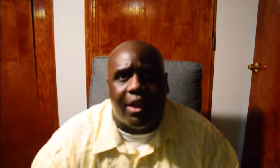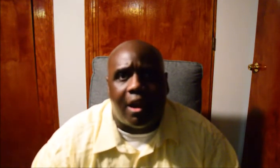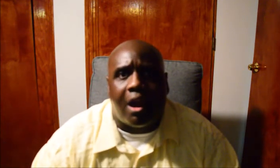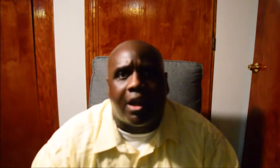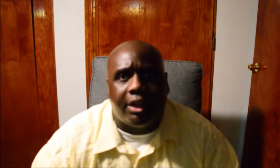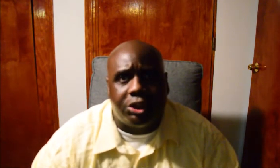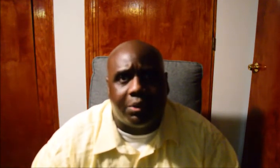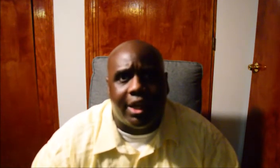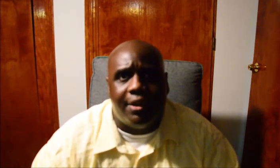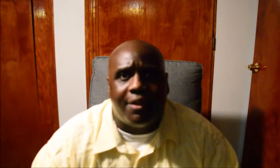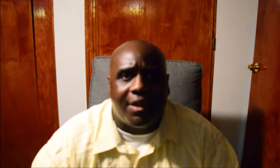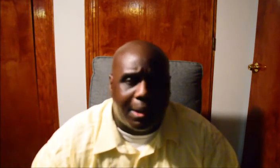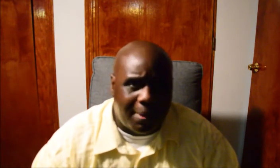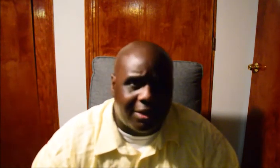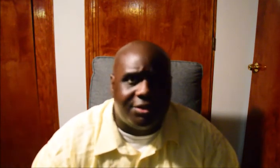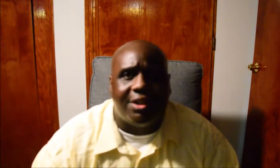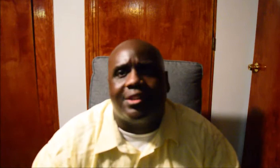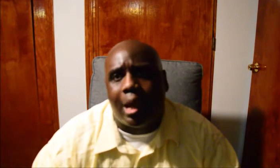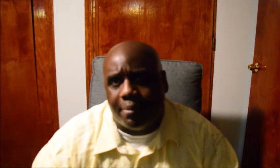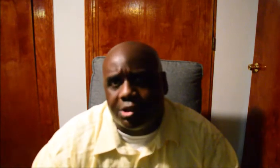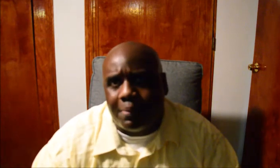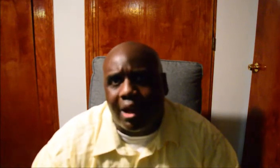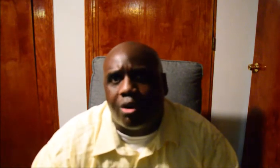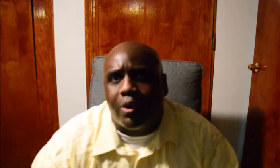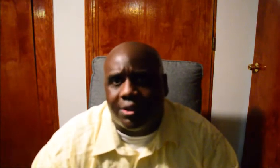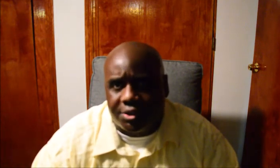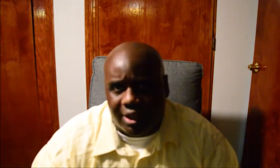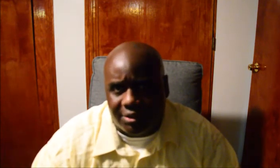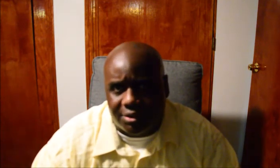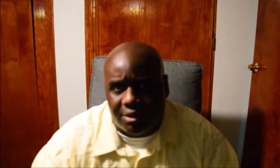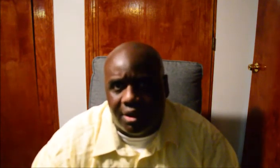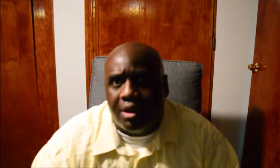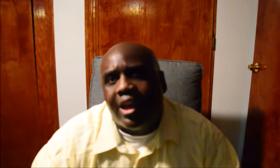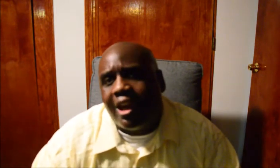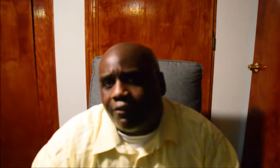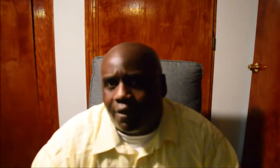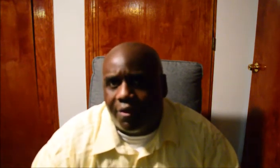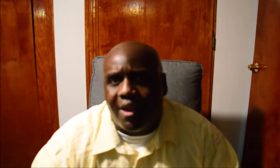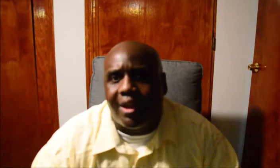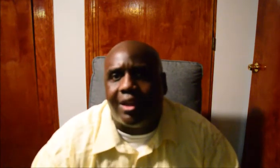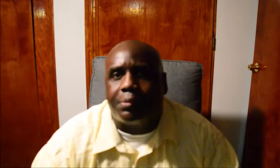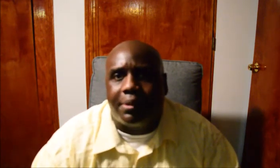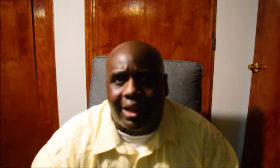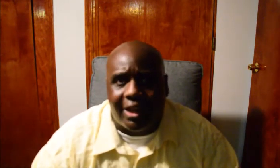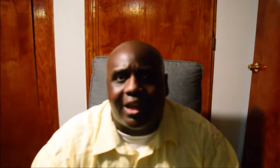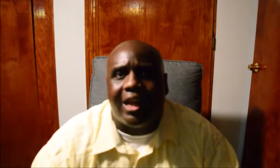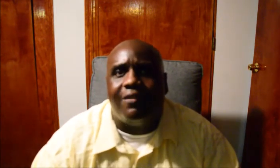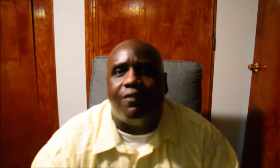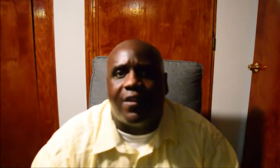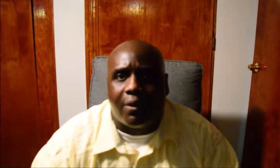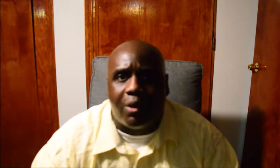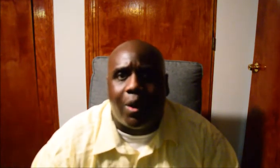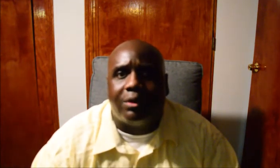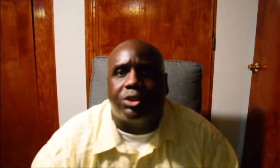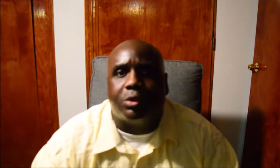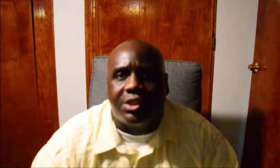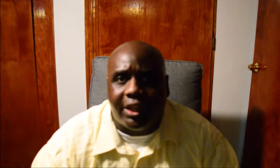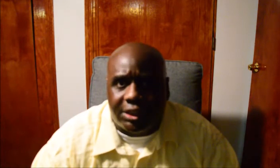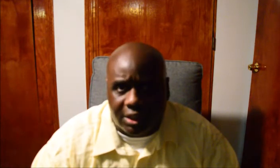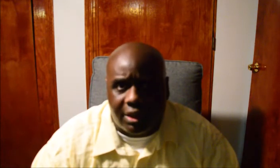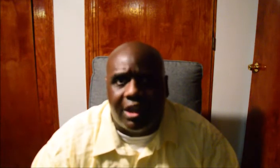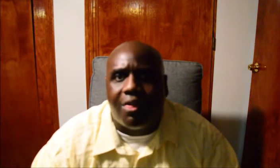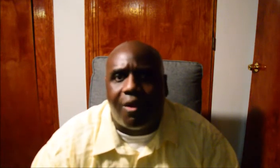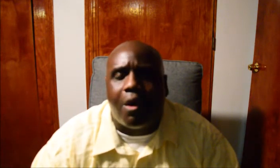in our country and nothing in politics happens by coincidence. Everything is planned and very well